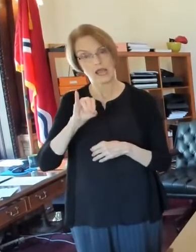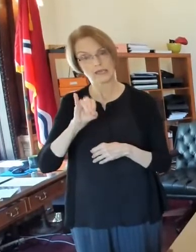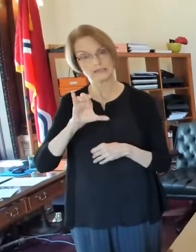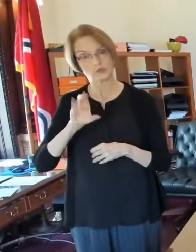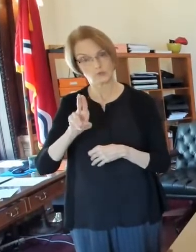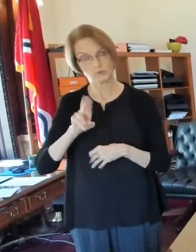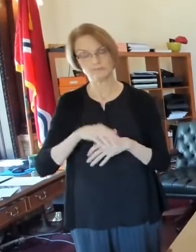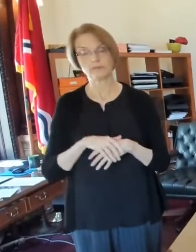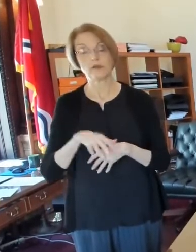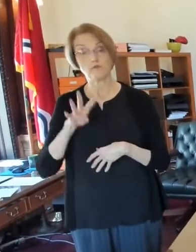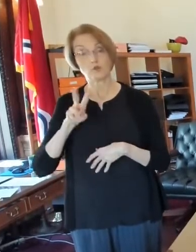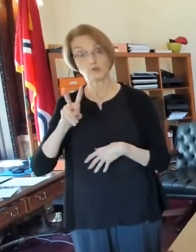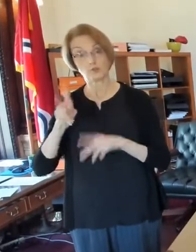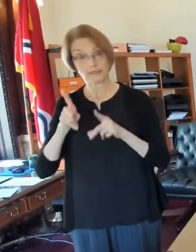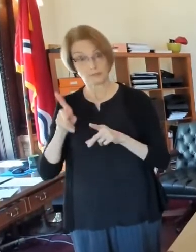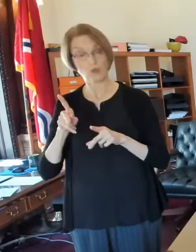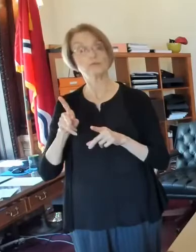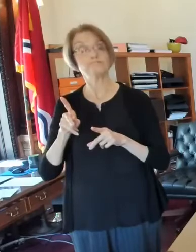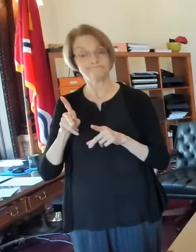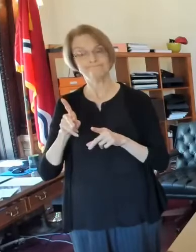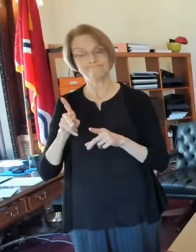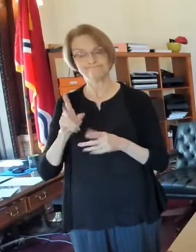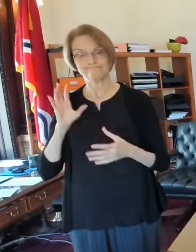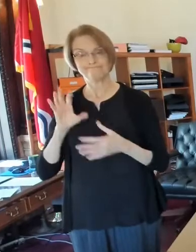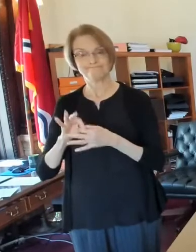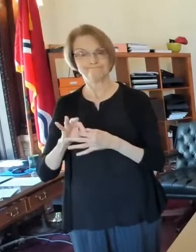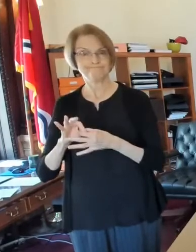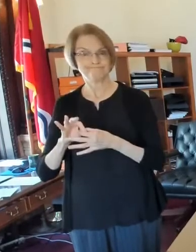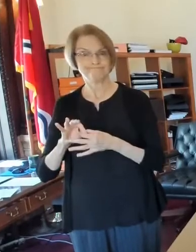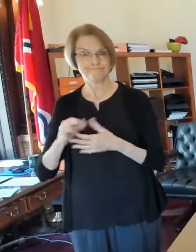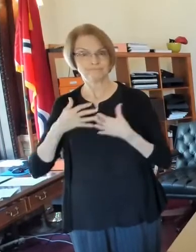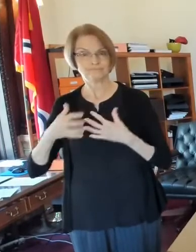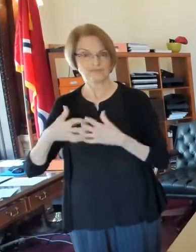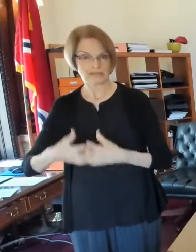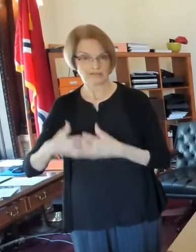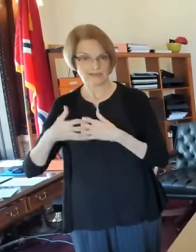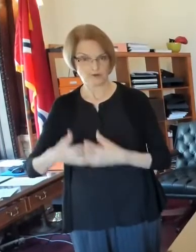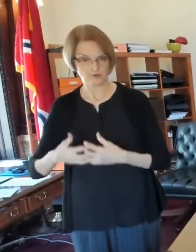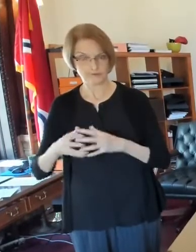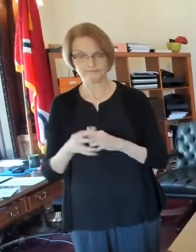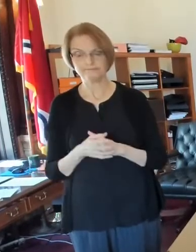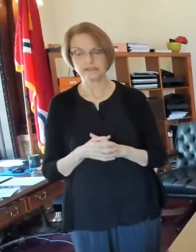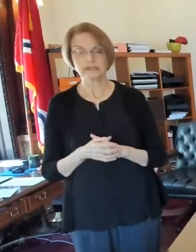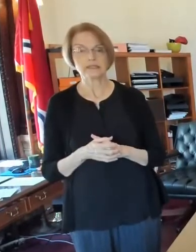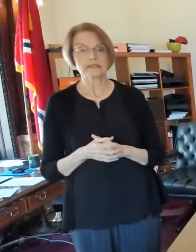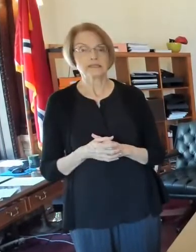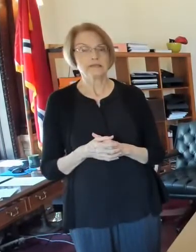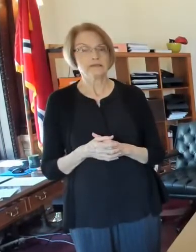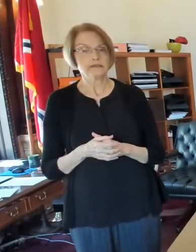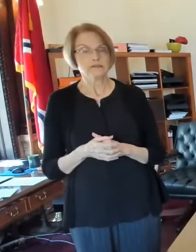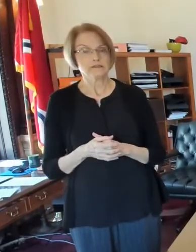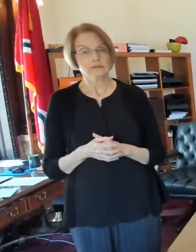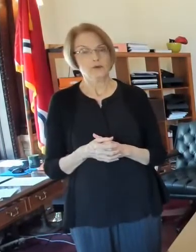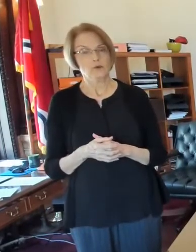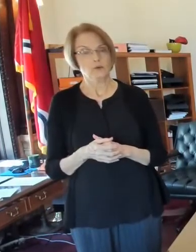42 people COVID positive are on ventilators. So those are the